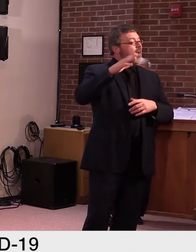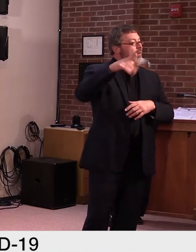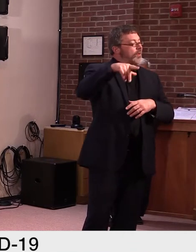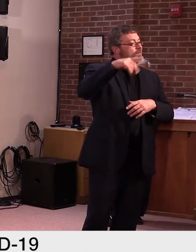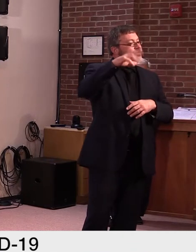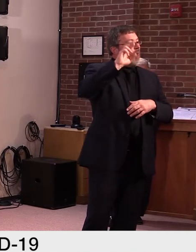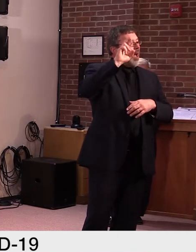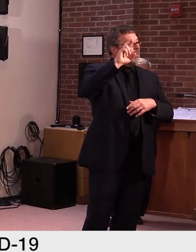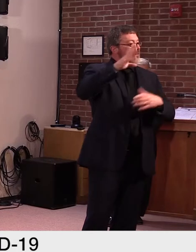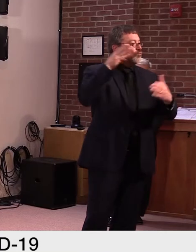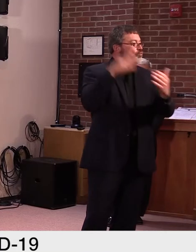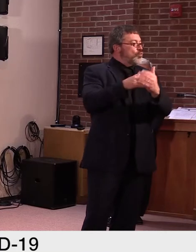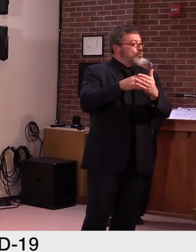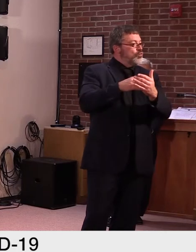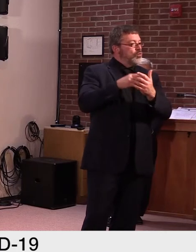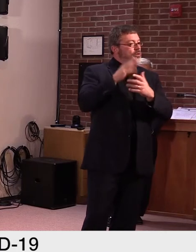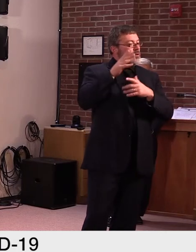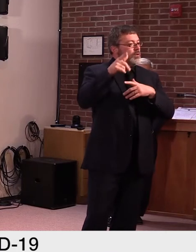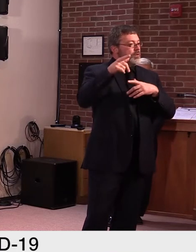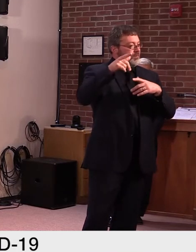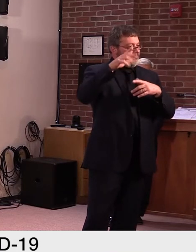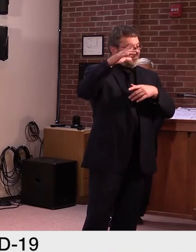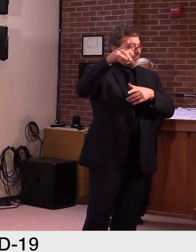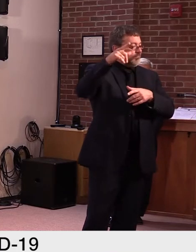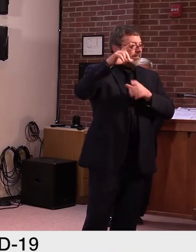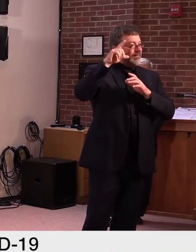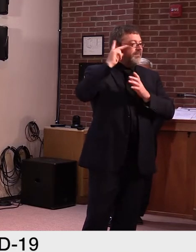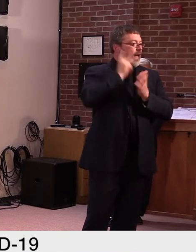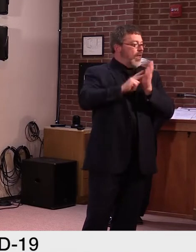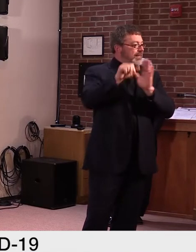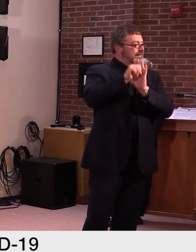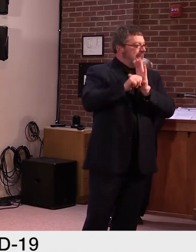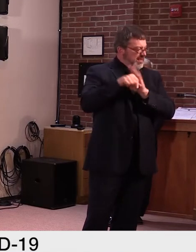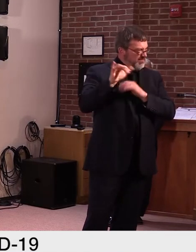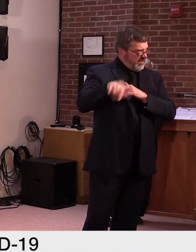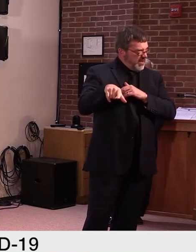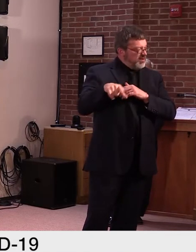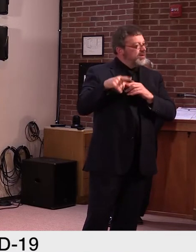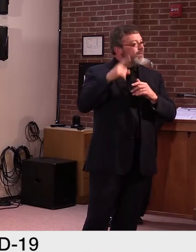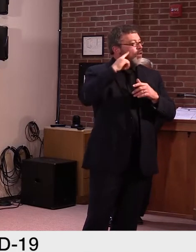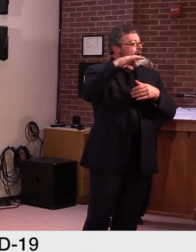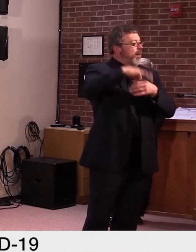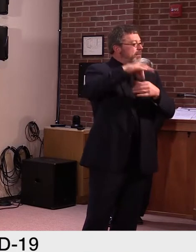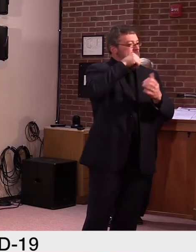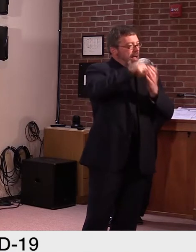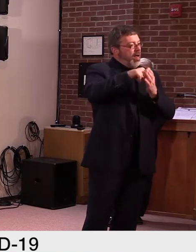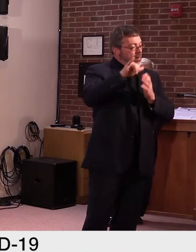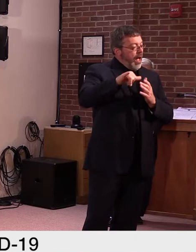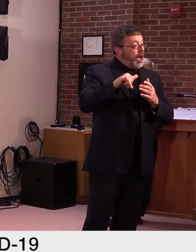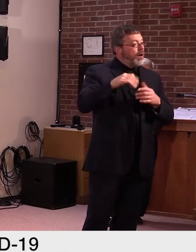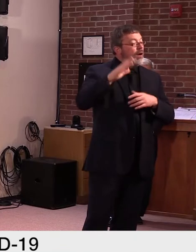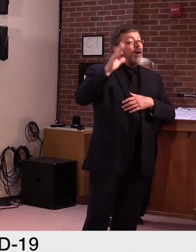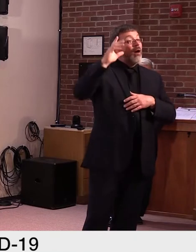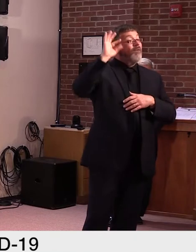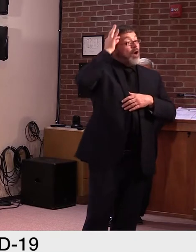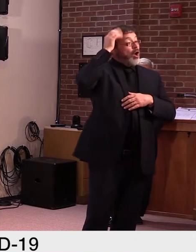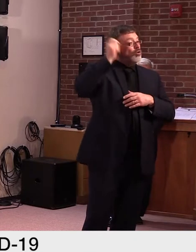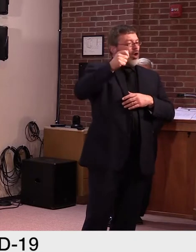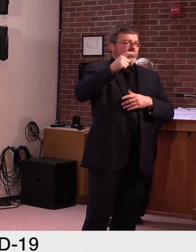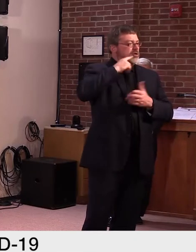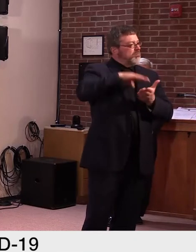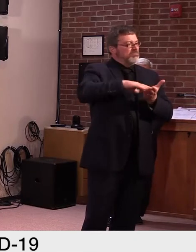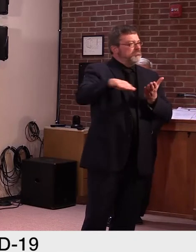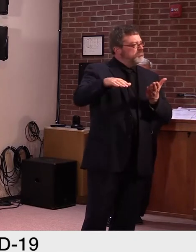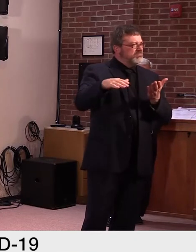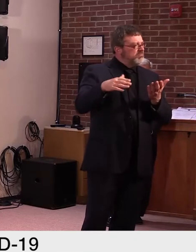the mail-in voting plan. I'm just hoping to gather your thoughts. You said earlier this week that it'll be interesting to see how it plays out. I'm just hoping to gather your